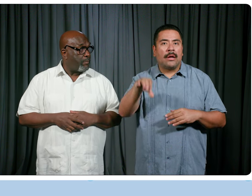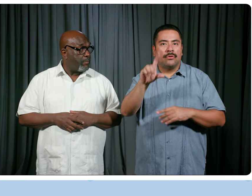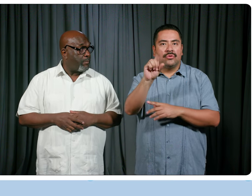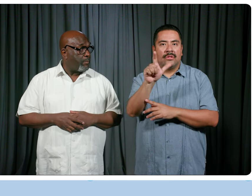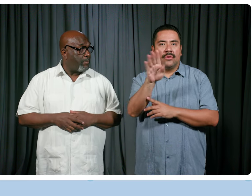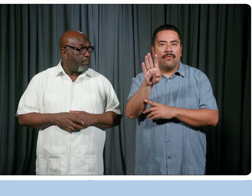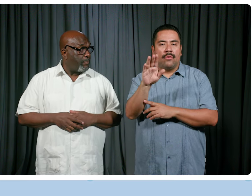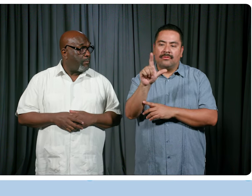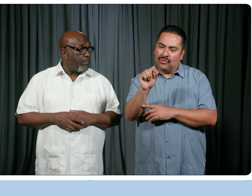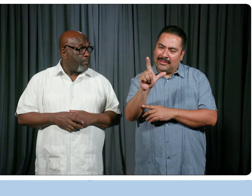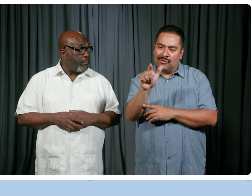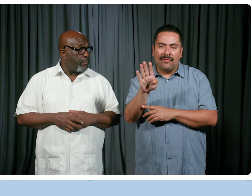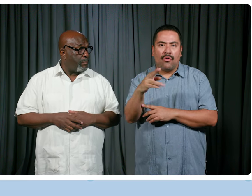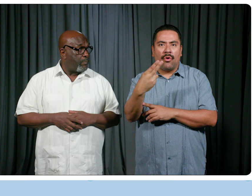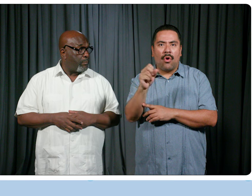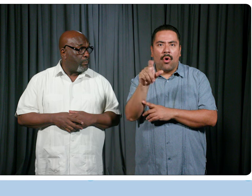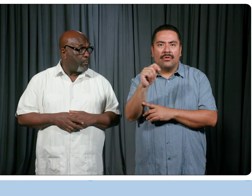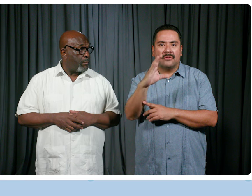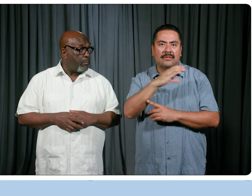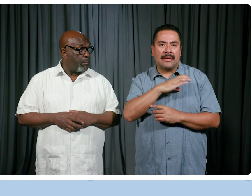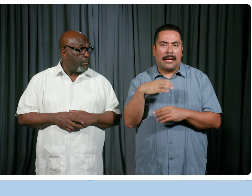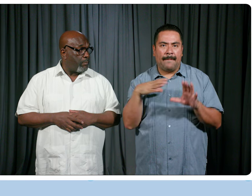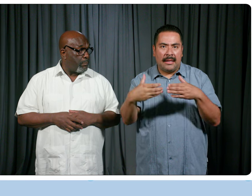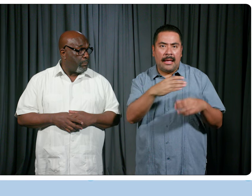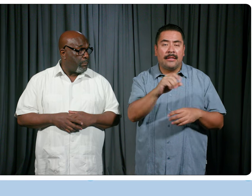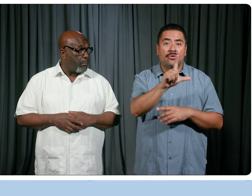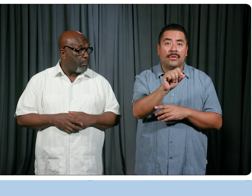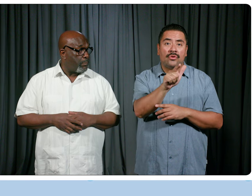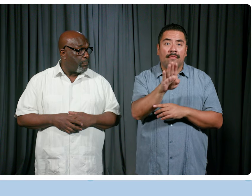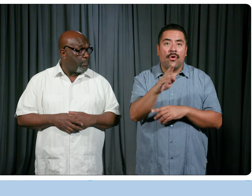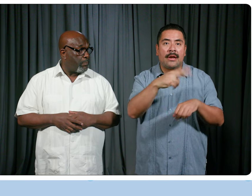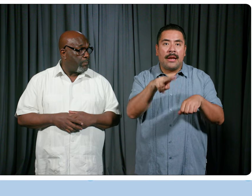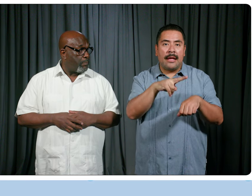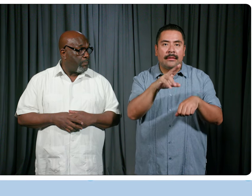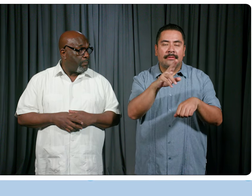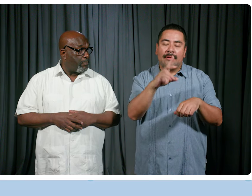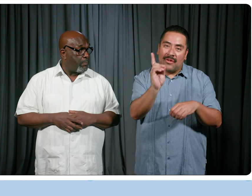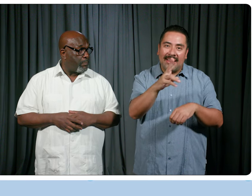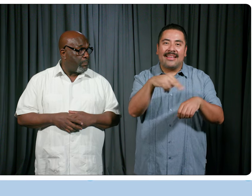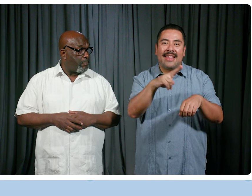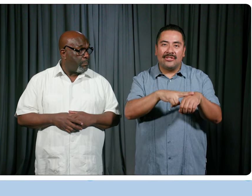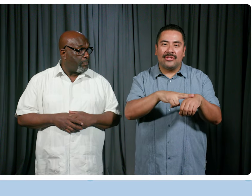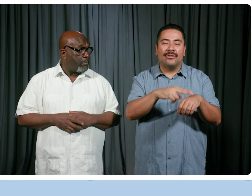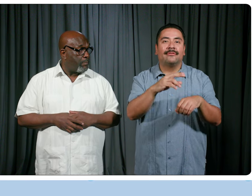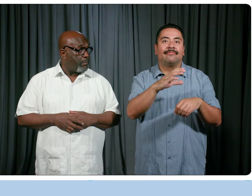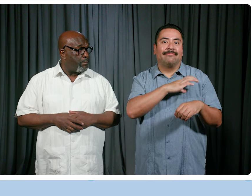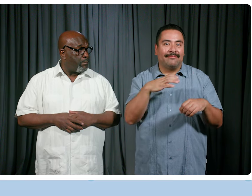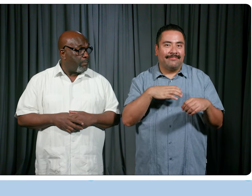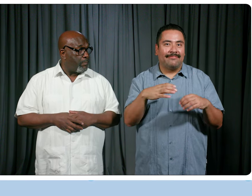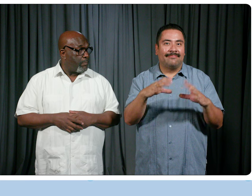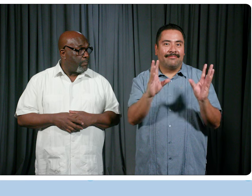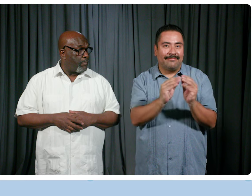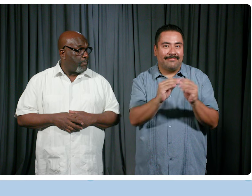2024 Host Committee and the 2024 Democratic National Convention Committee, or DNCC. In this role,